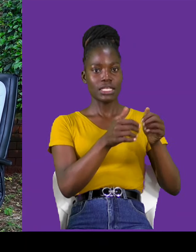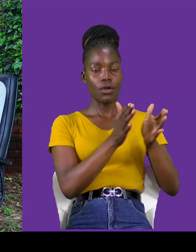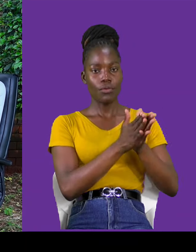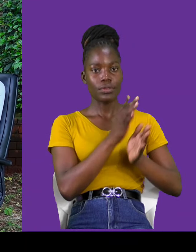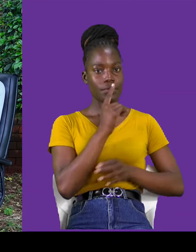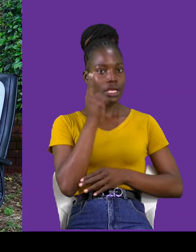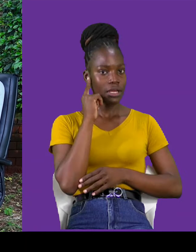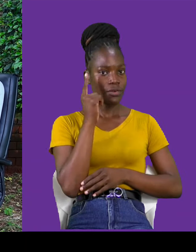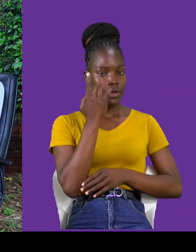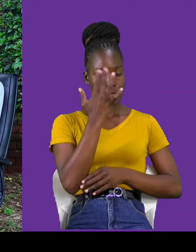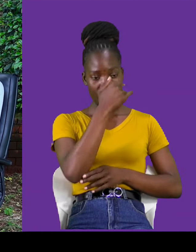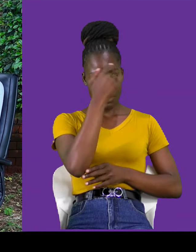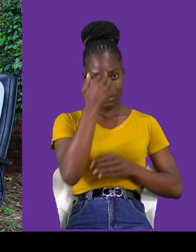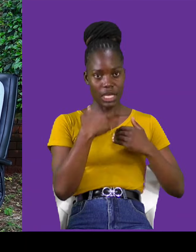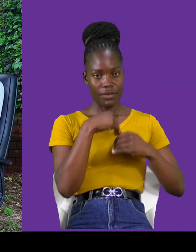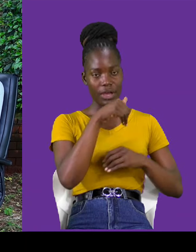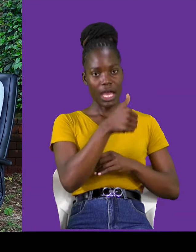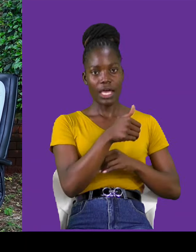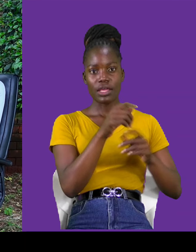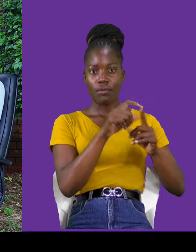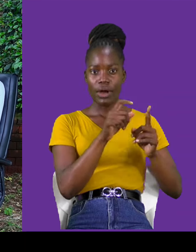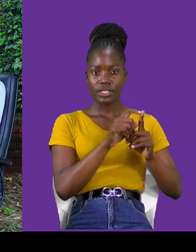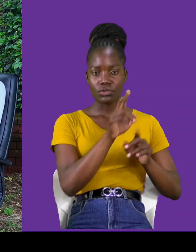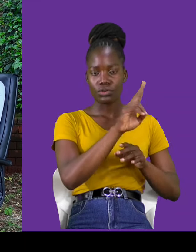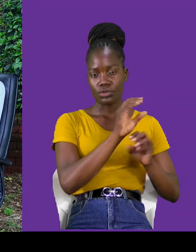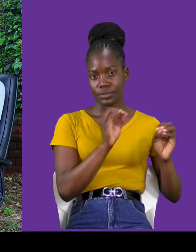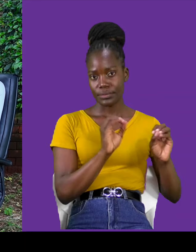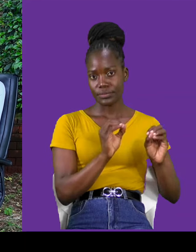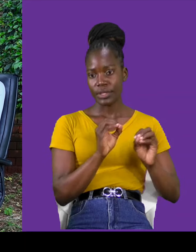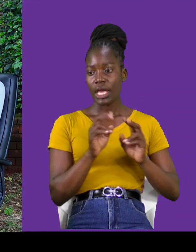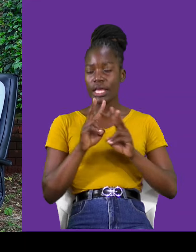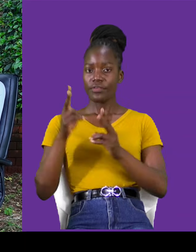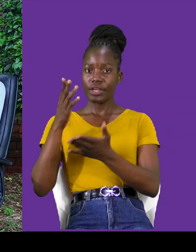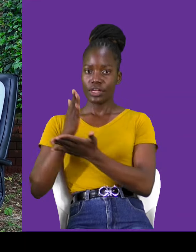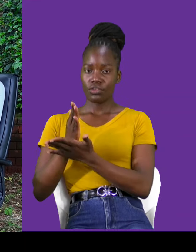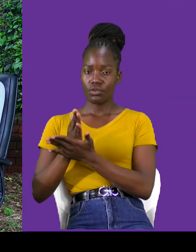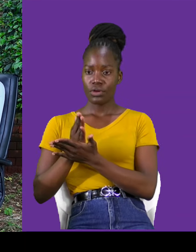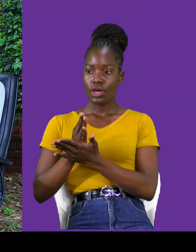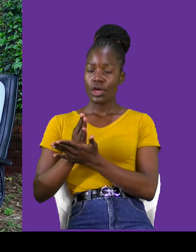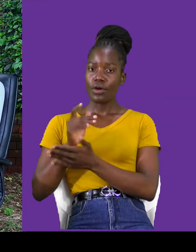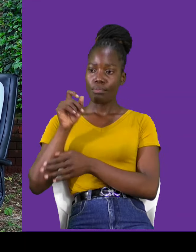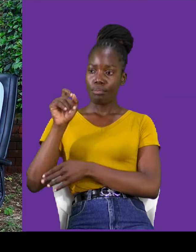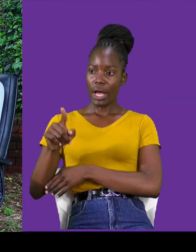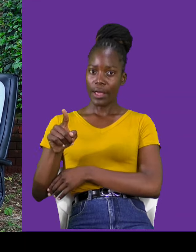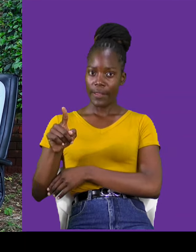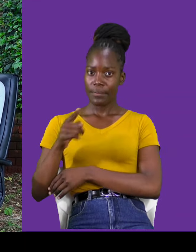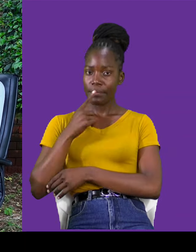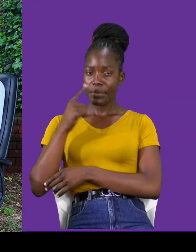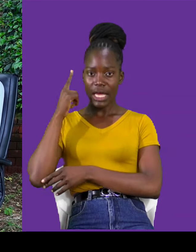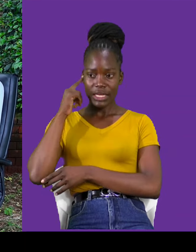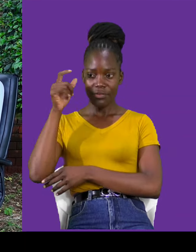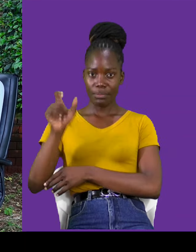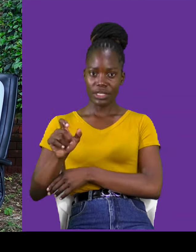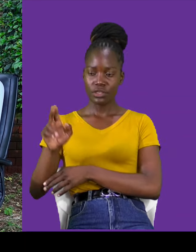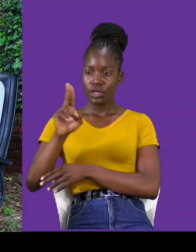words, they shouldn't use, maybe they will not understand. Yes, very true. Especially when you're texting, texting a deaf person, don't use Kiswahili, because,